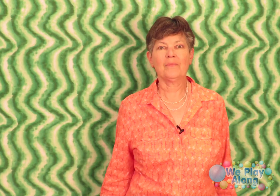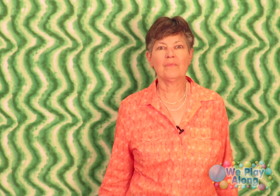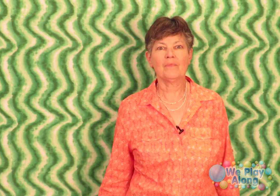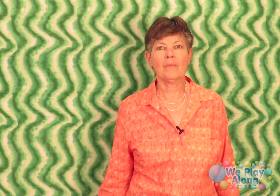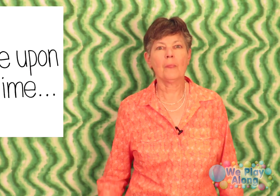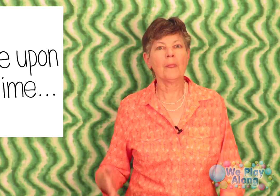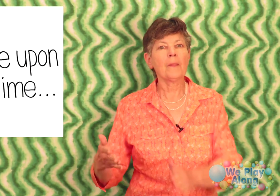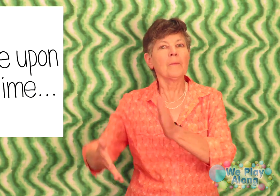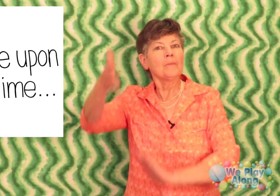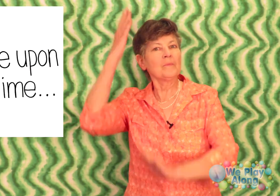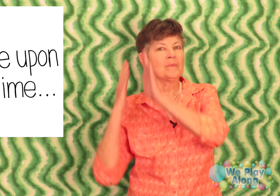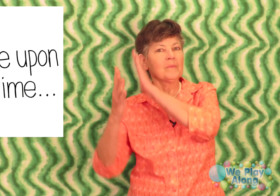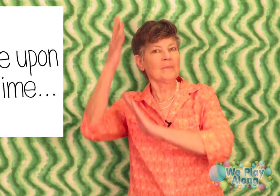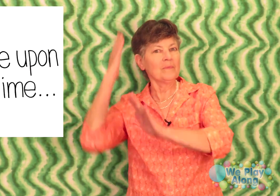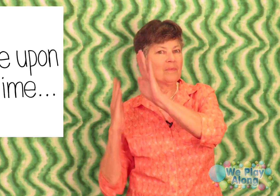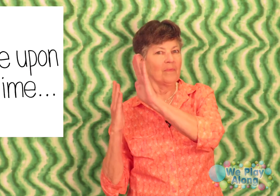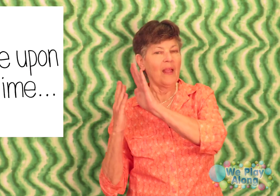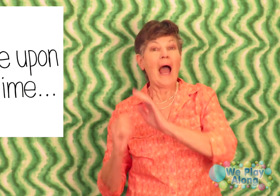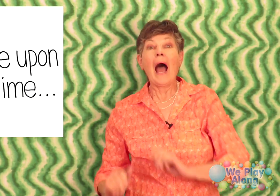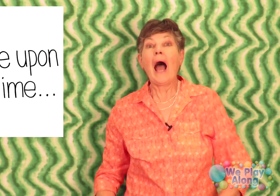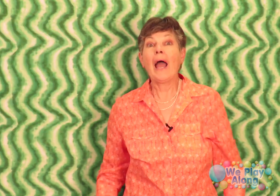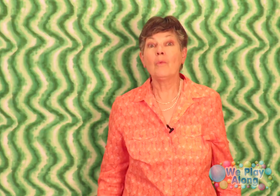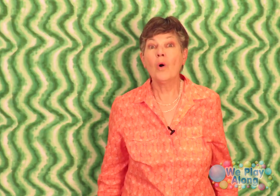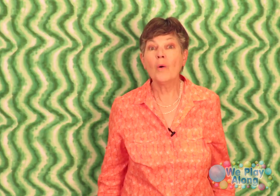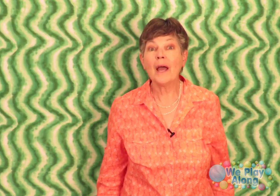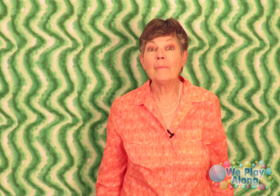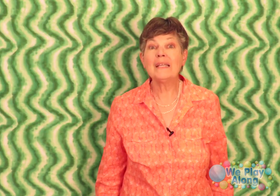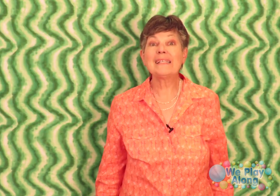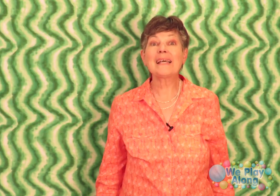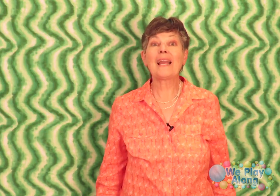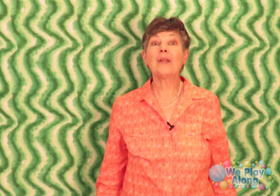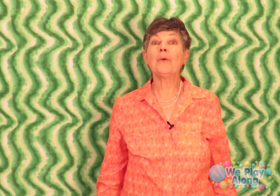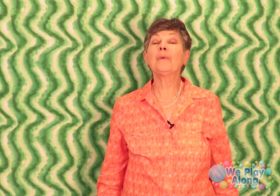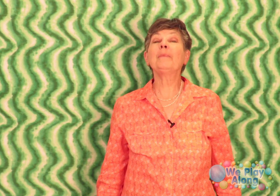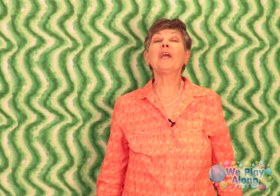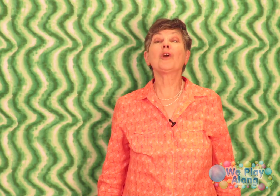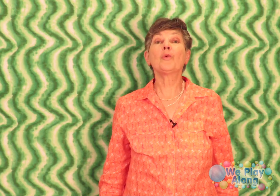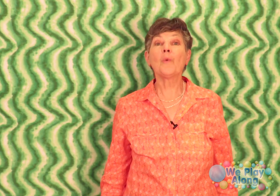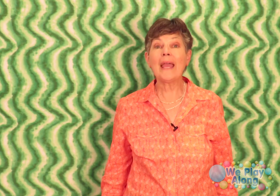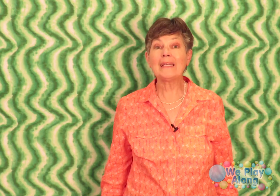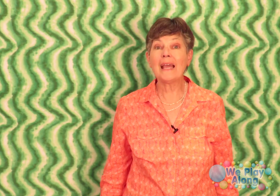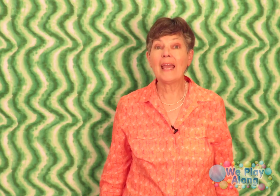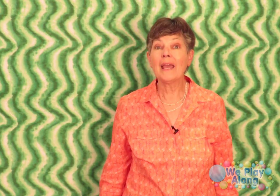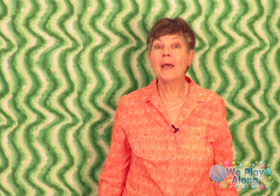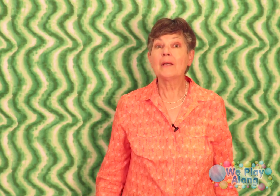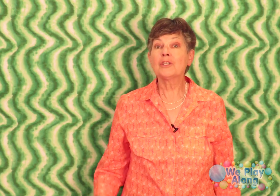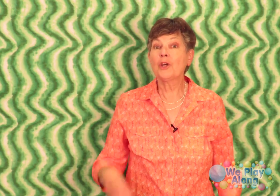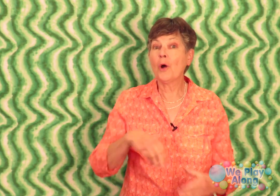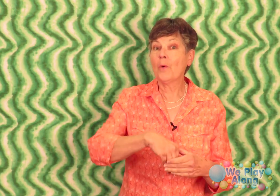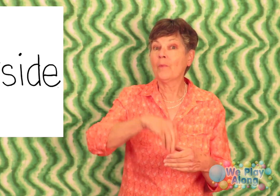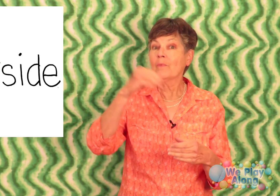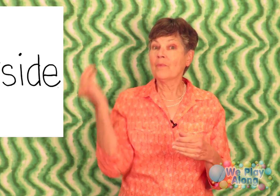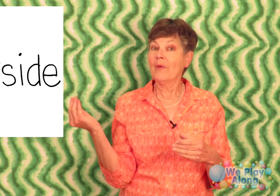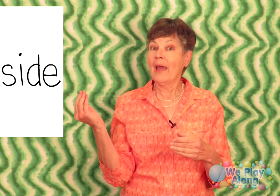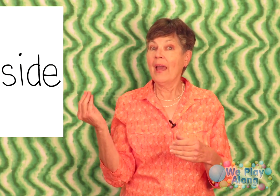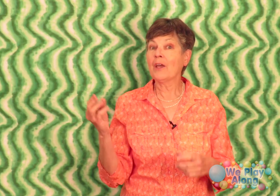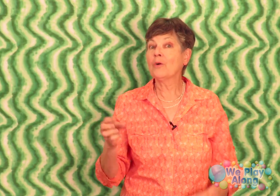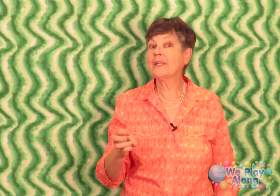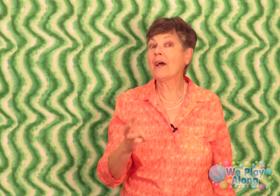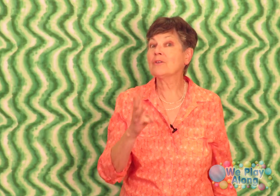I woke up and decided it would be a great day to go and go down